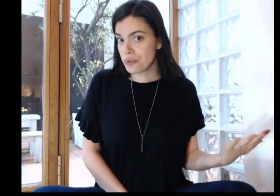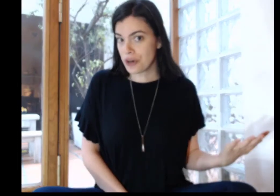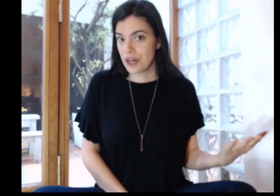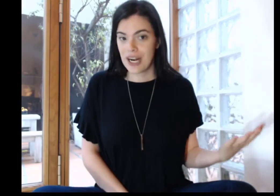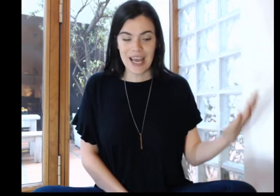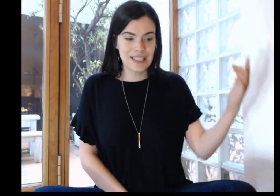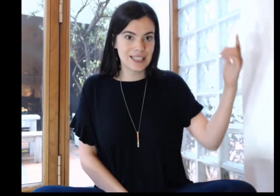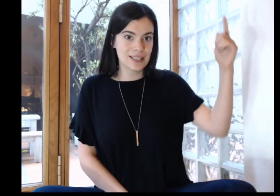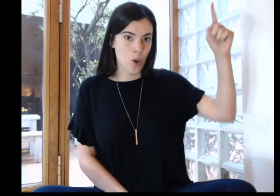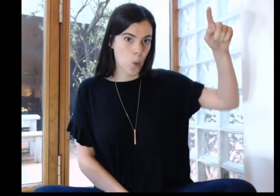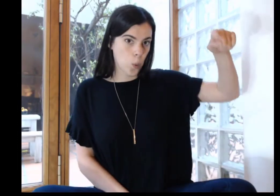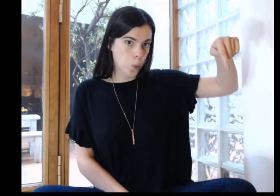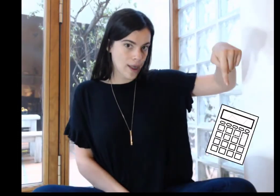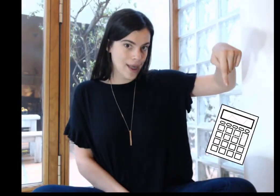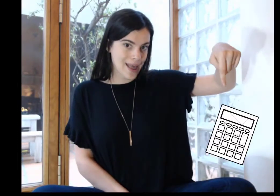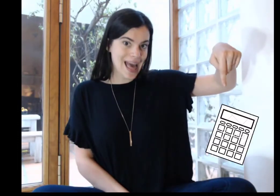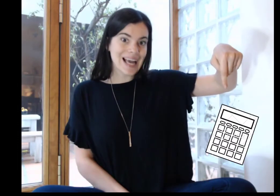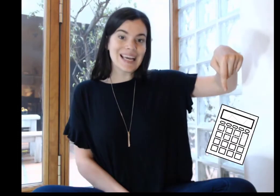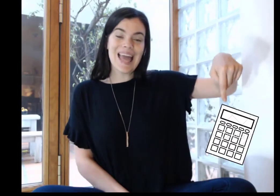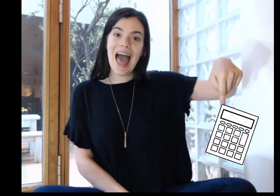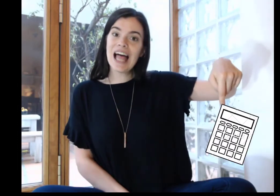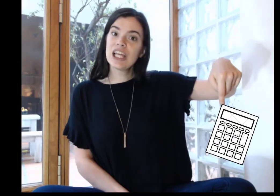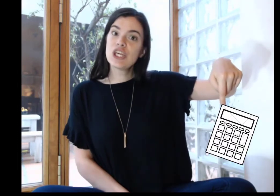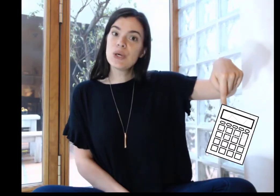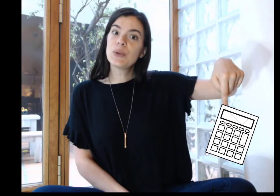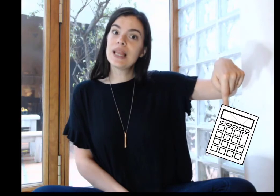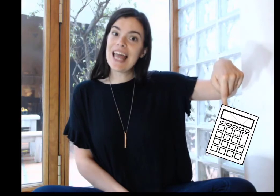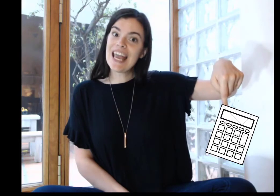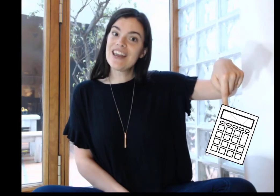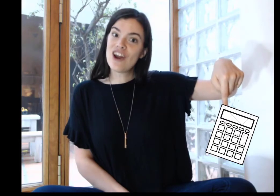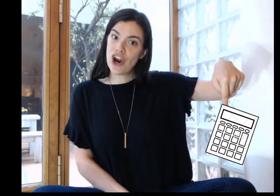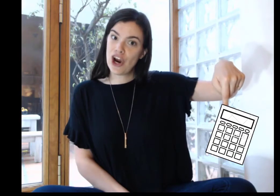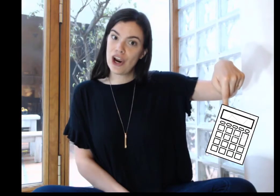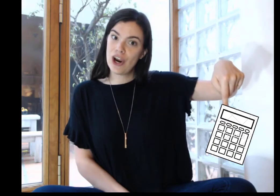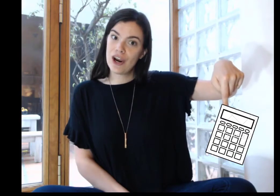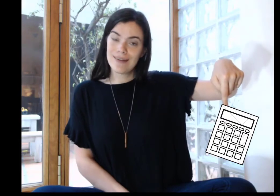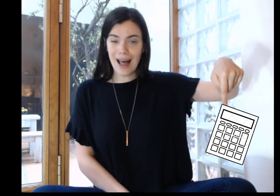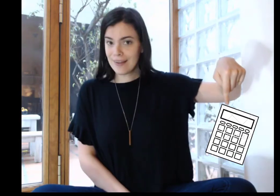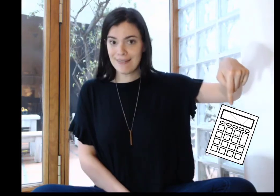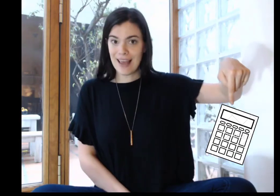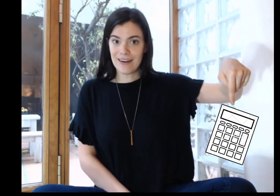word is calculator calculator